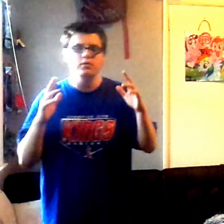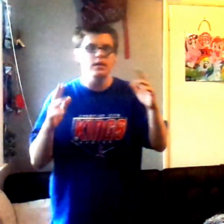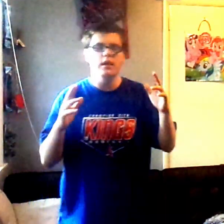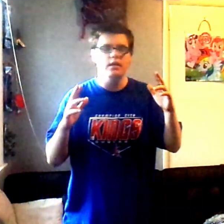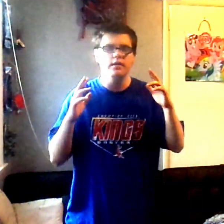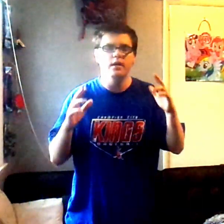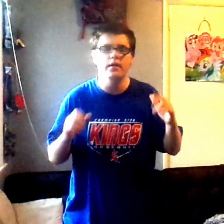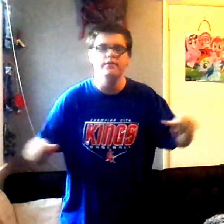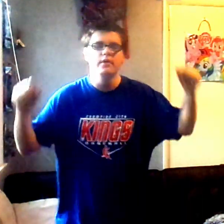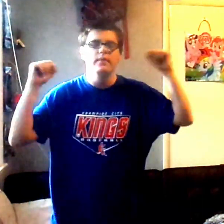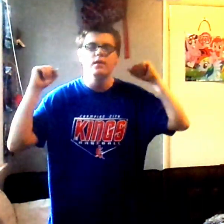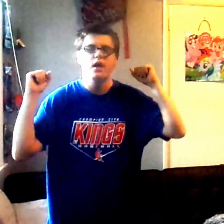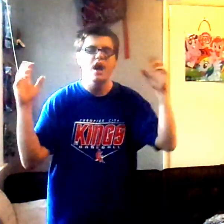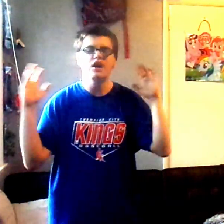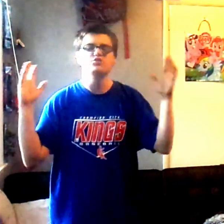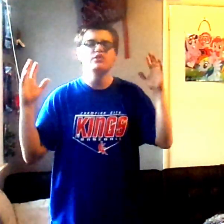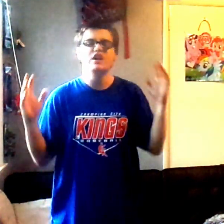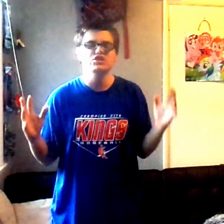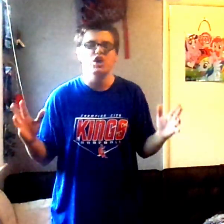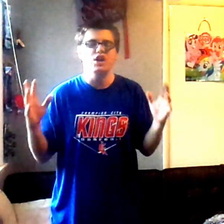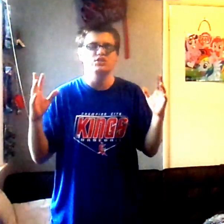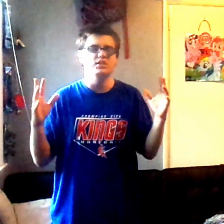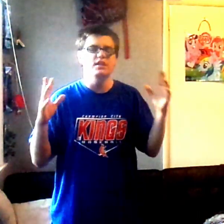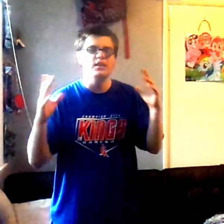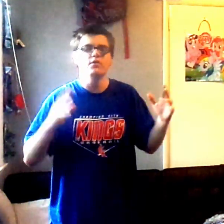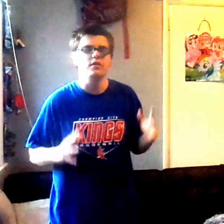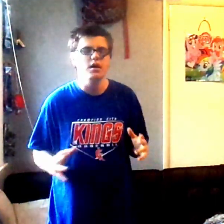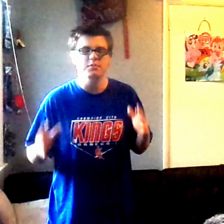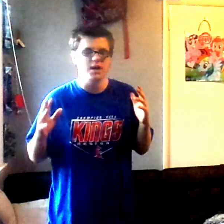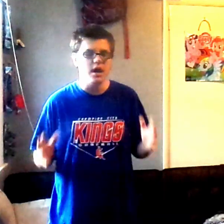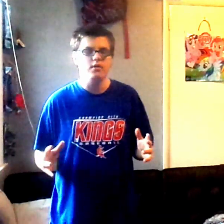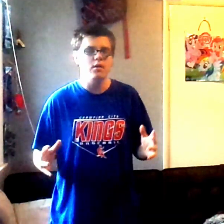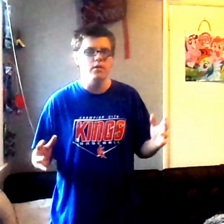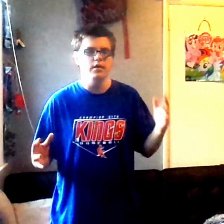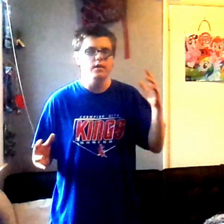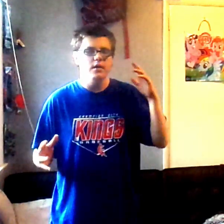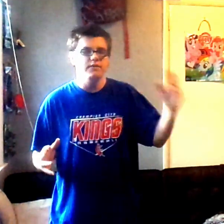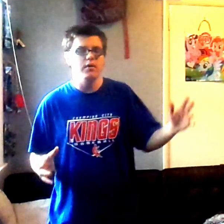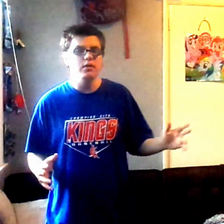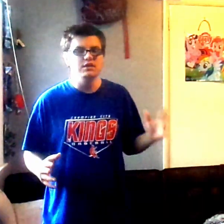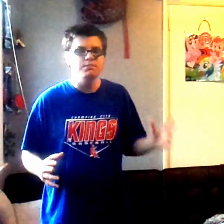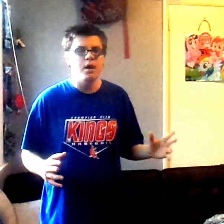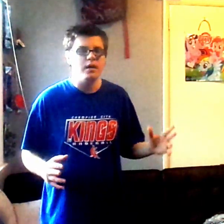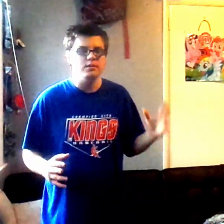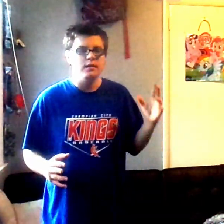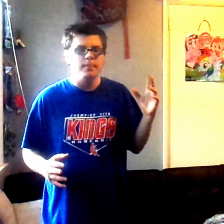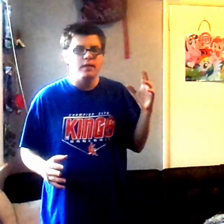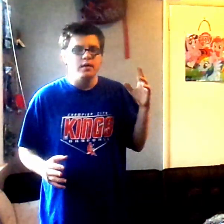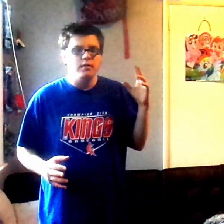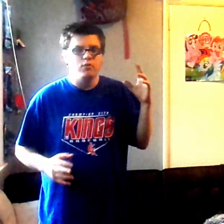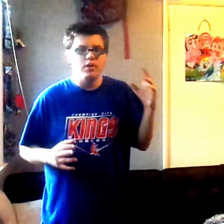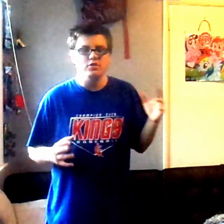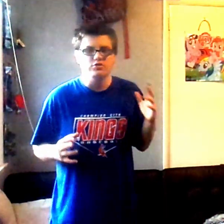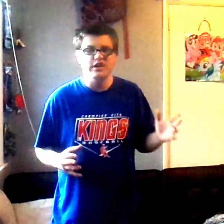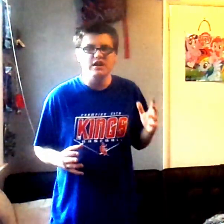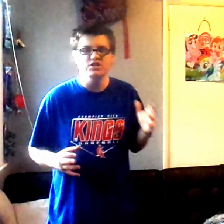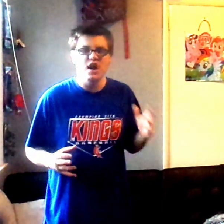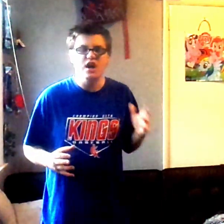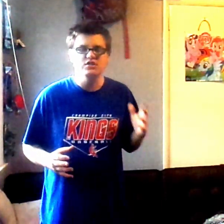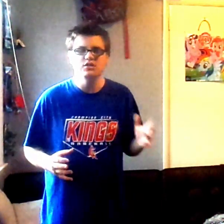the ending of, uh, Drake and Josh. And then here comes iCarly, pulling the spot where Drake and Josh used